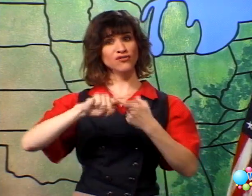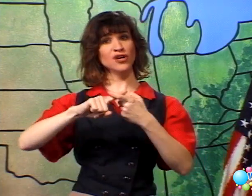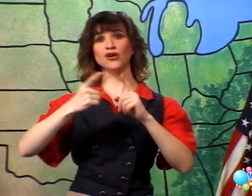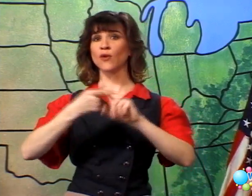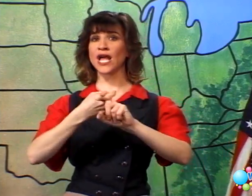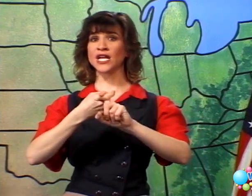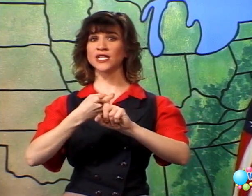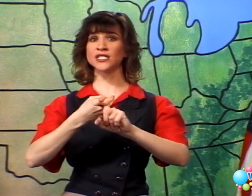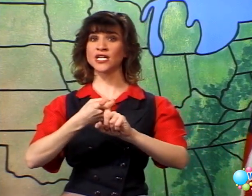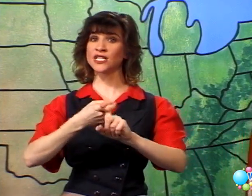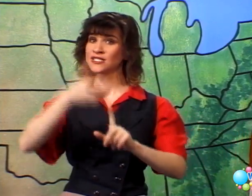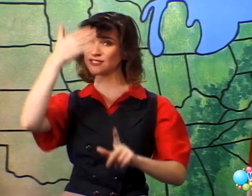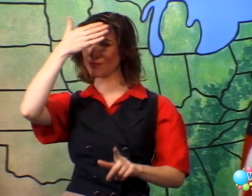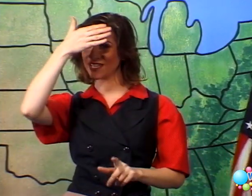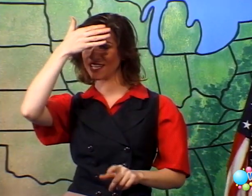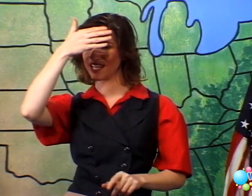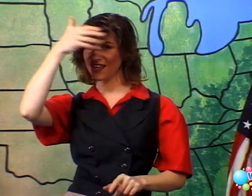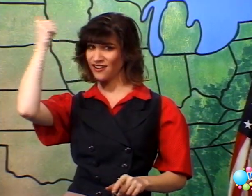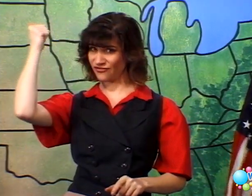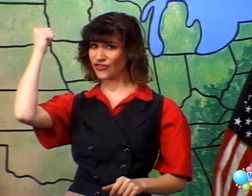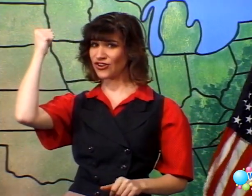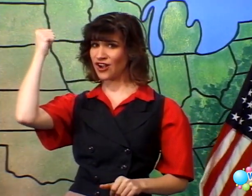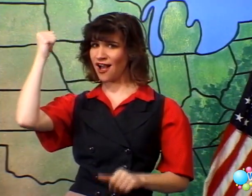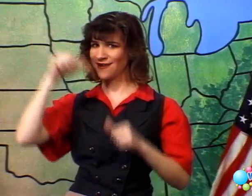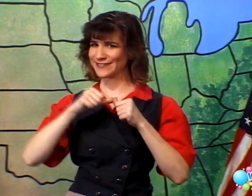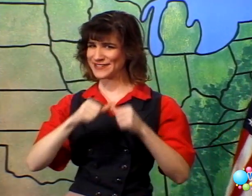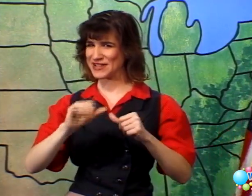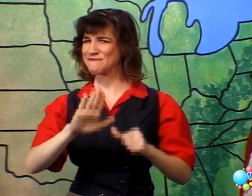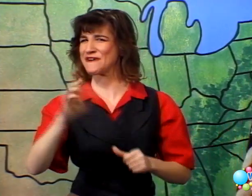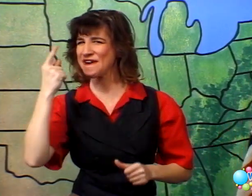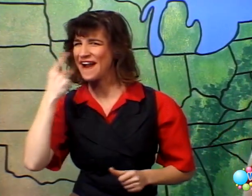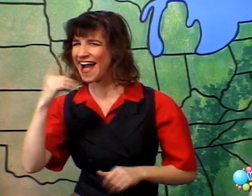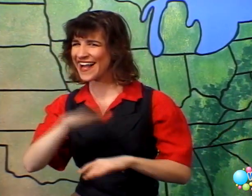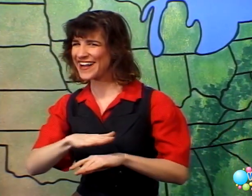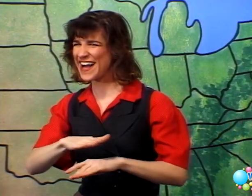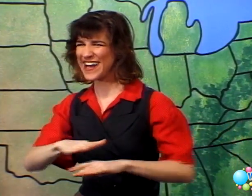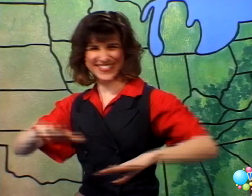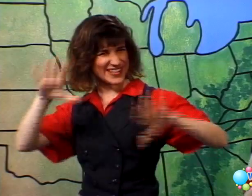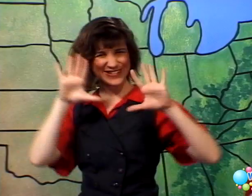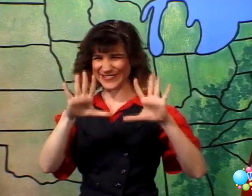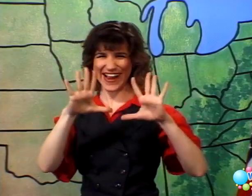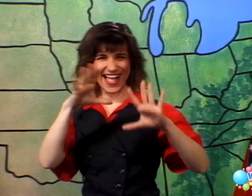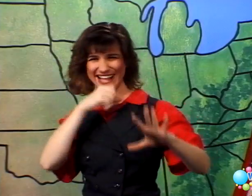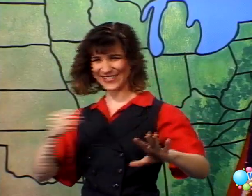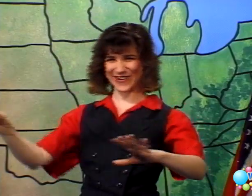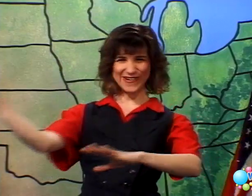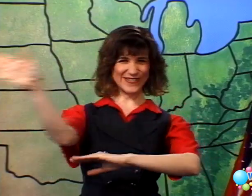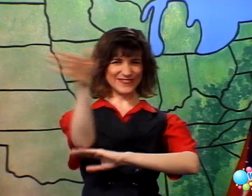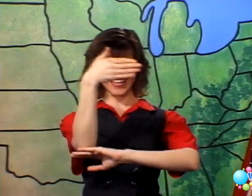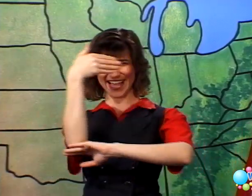acquaintance be forgot, Keep your eye on the Grand Old Flag.